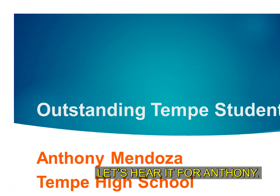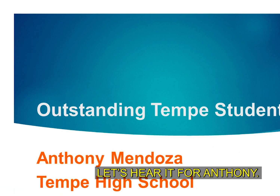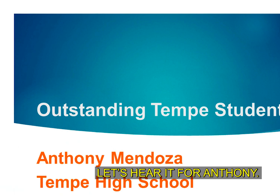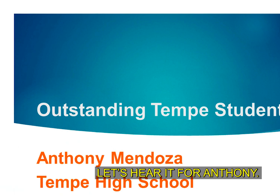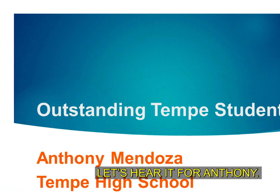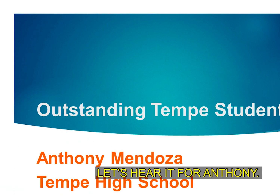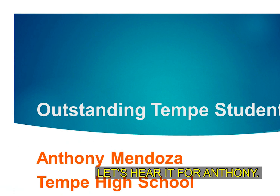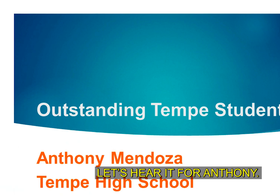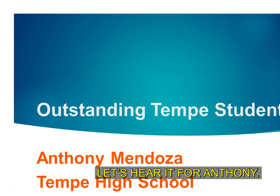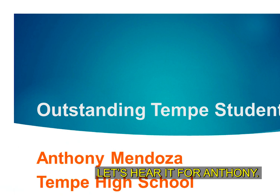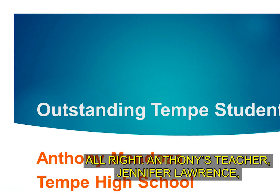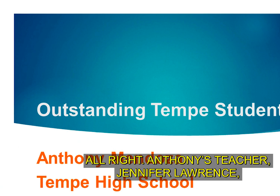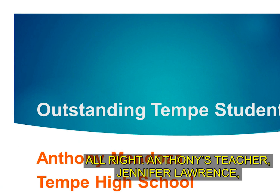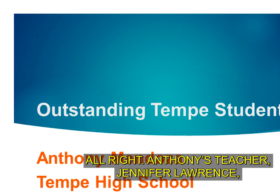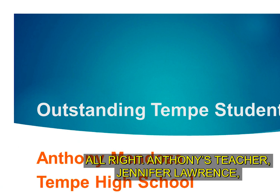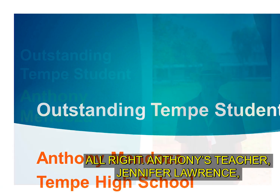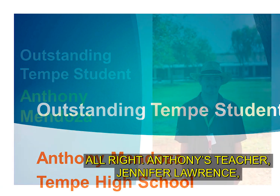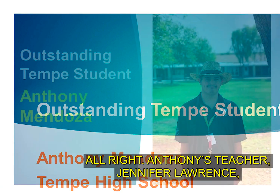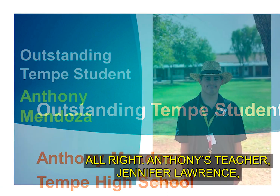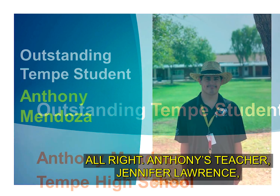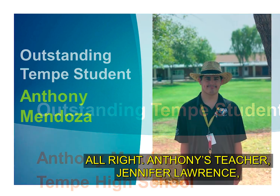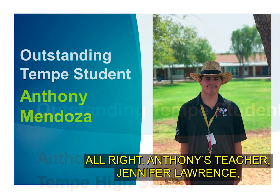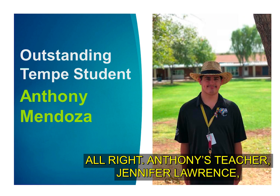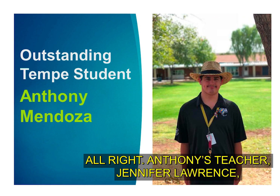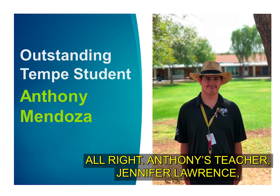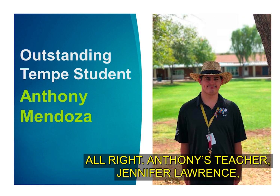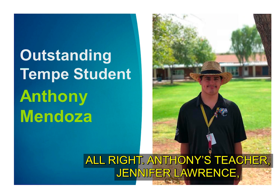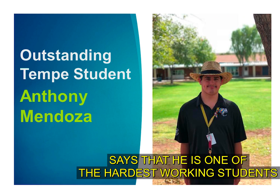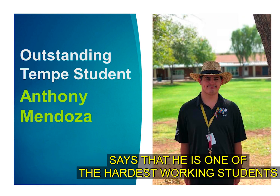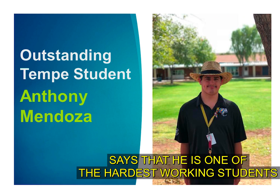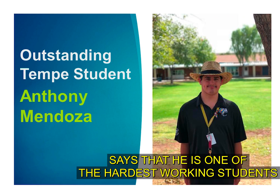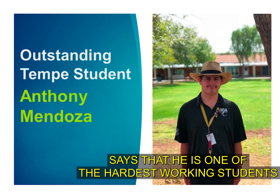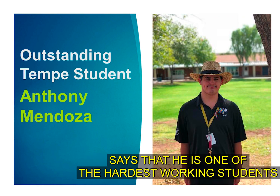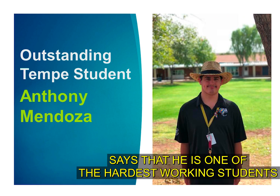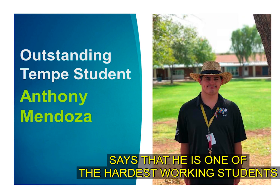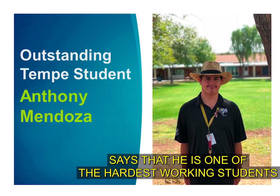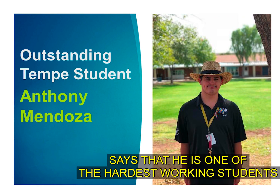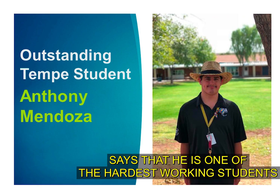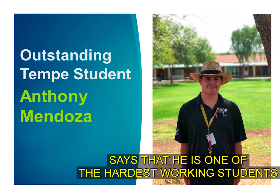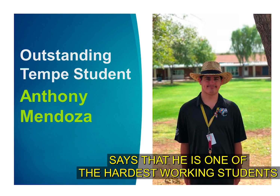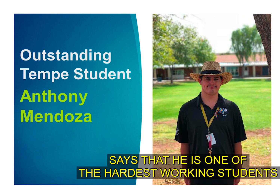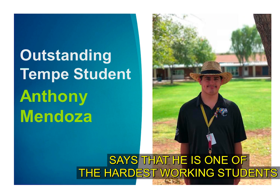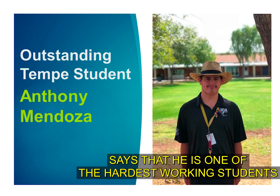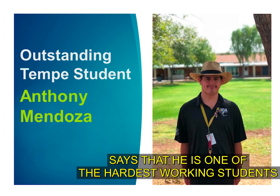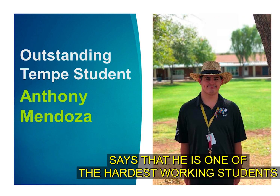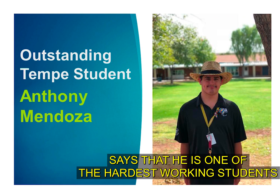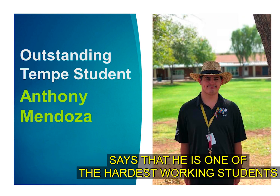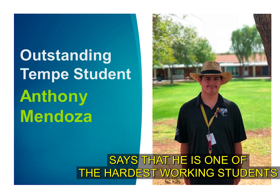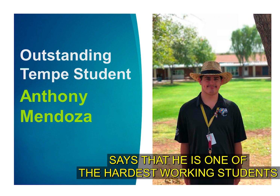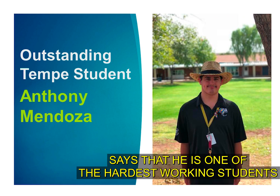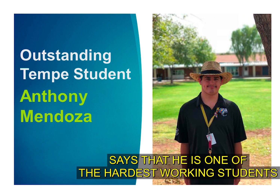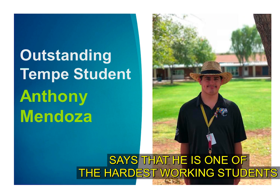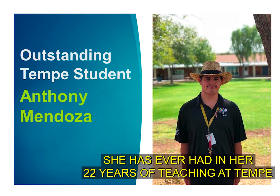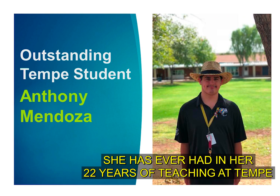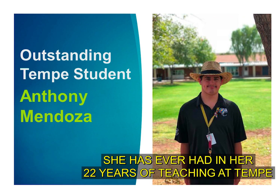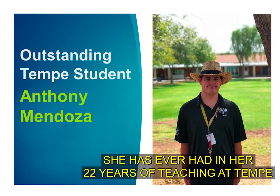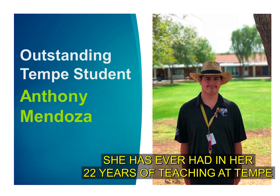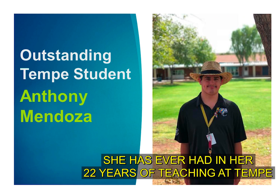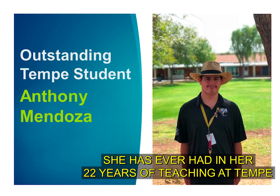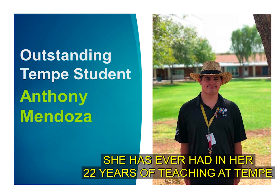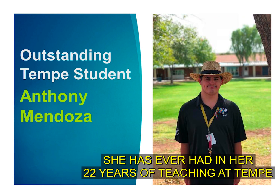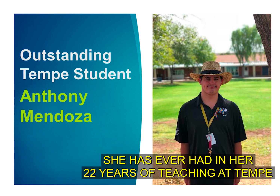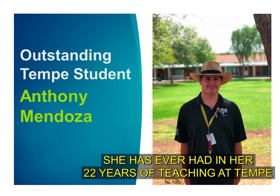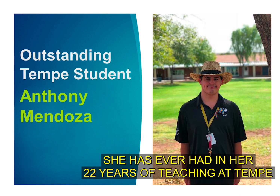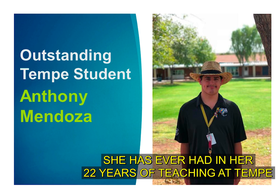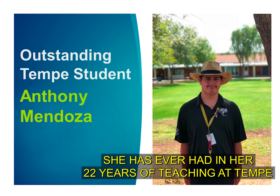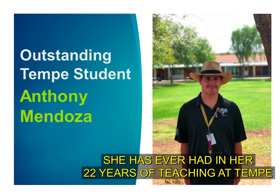let's hear it for anthony all right anthony's teacher jennifer lawrence says that he is one of the hardest working students she has